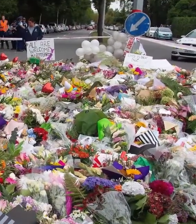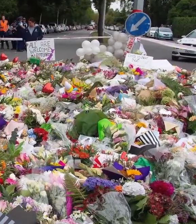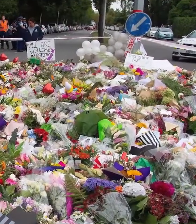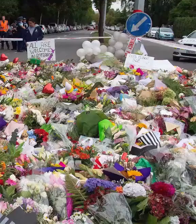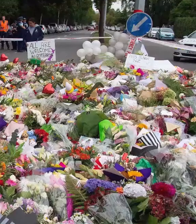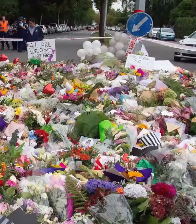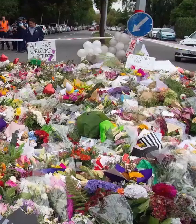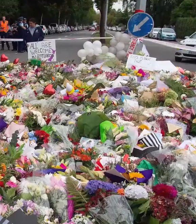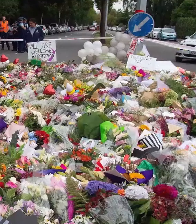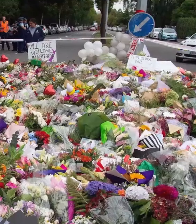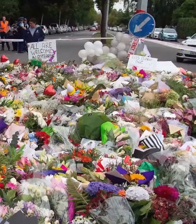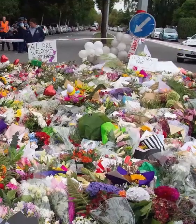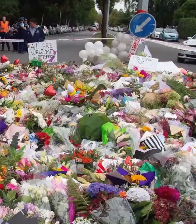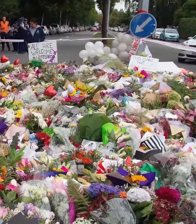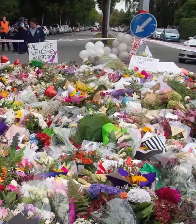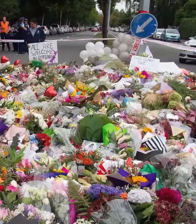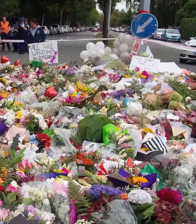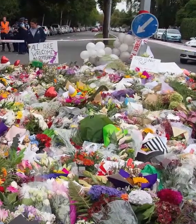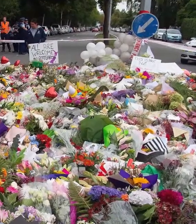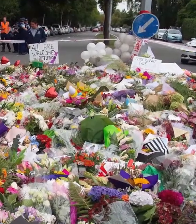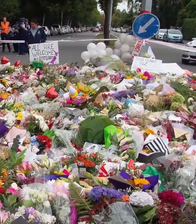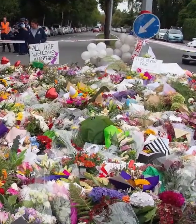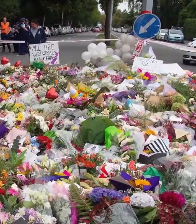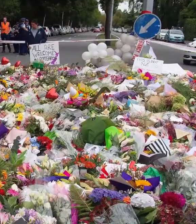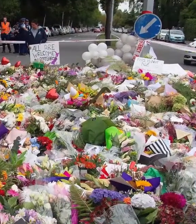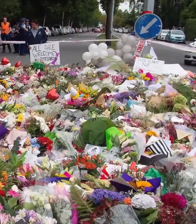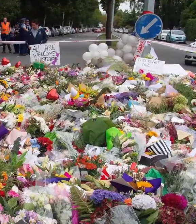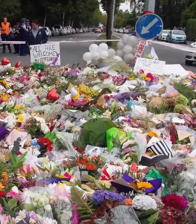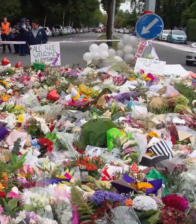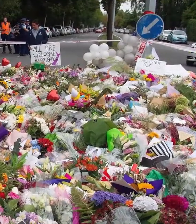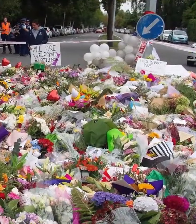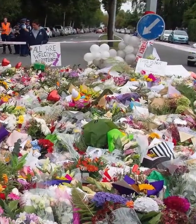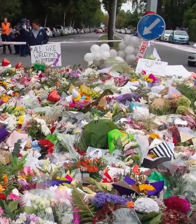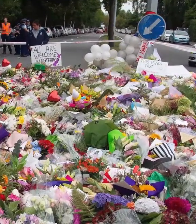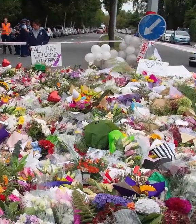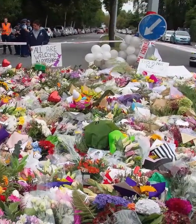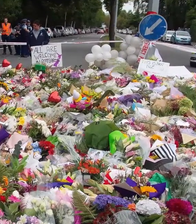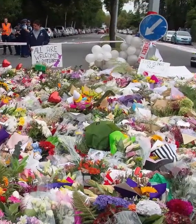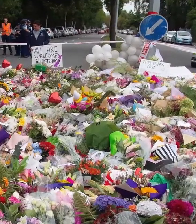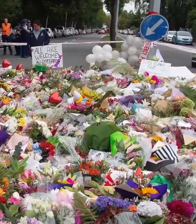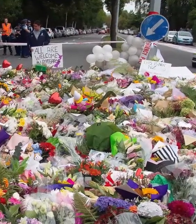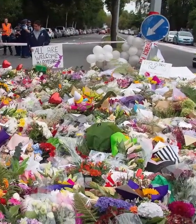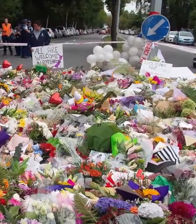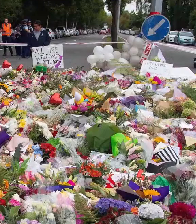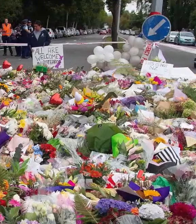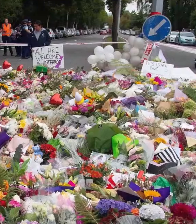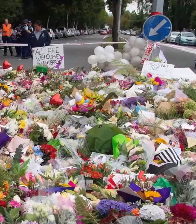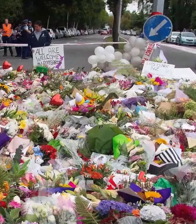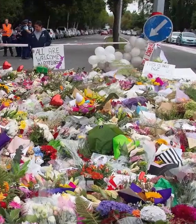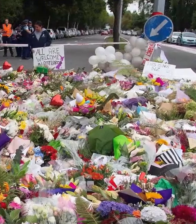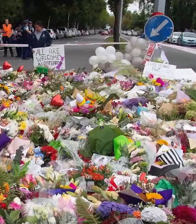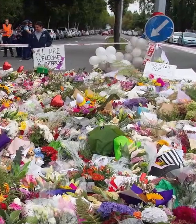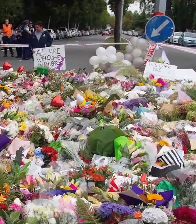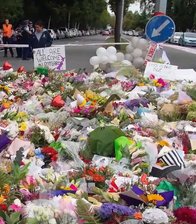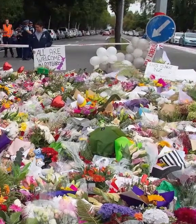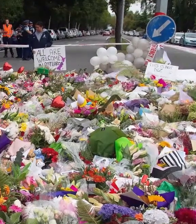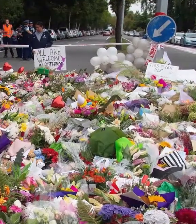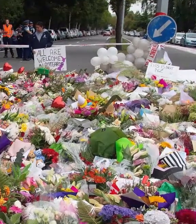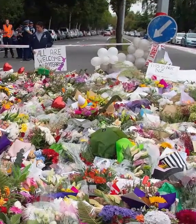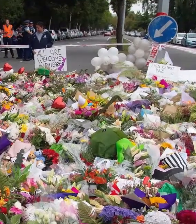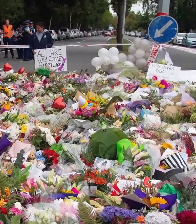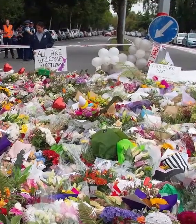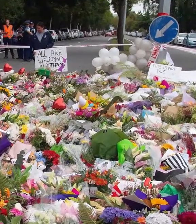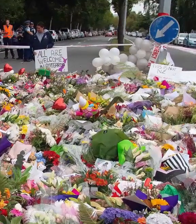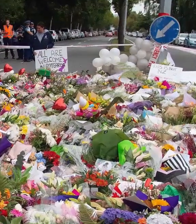and there will be. Uh, the nature of those changes, I'm looking to move on as quickly as we can, but I do need to talk them